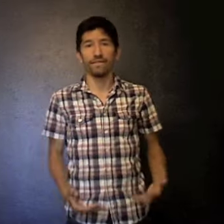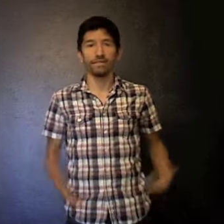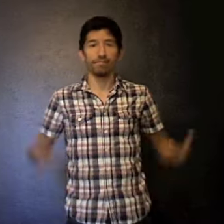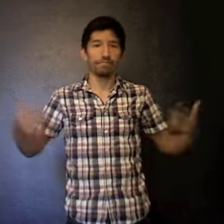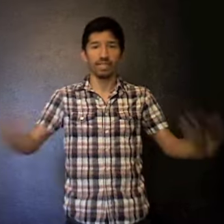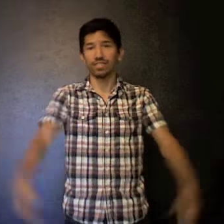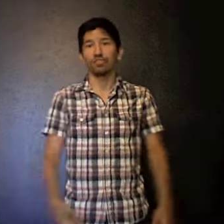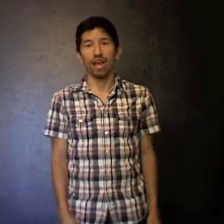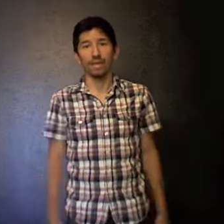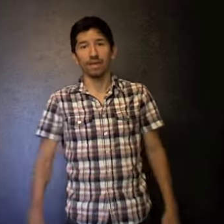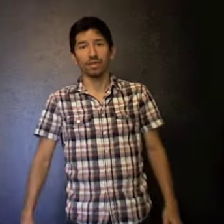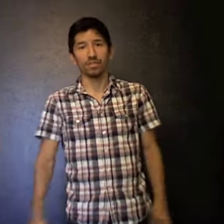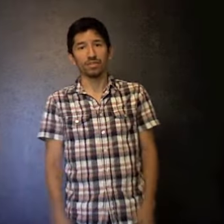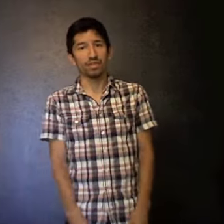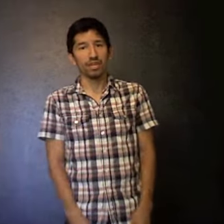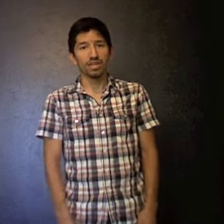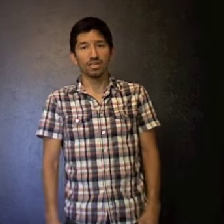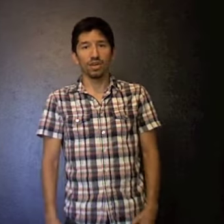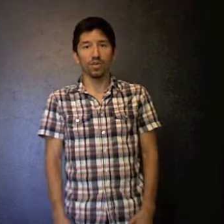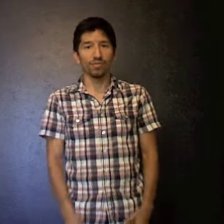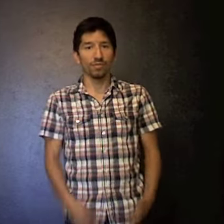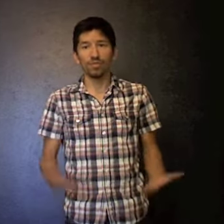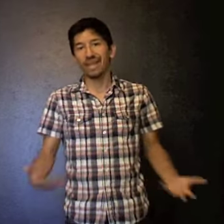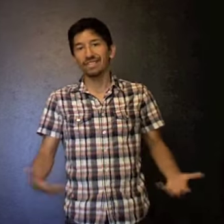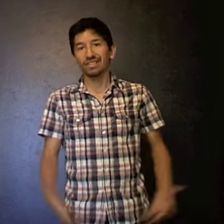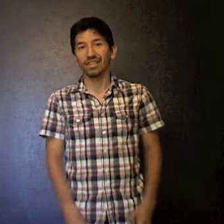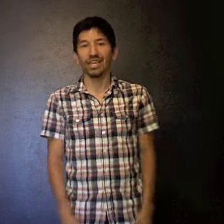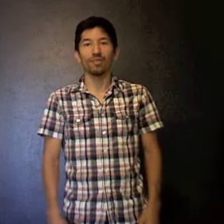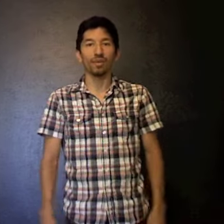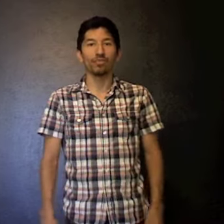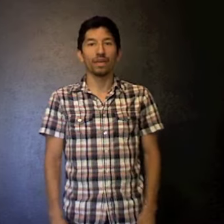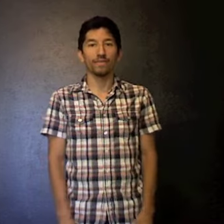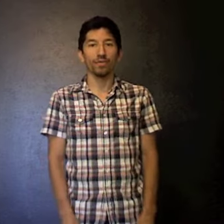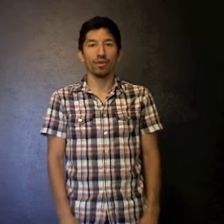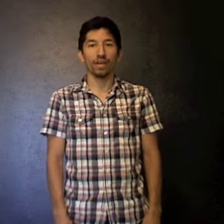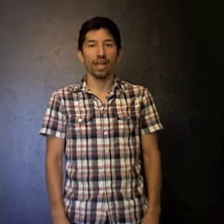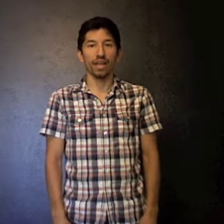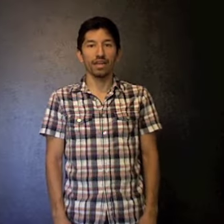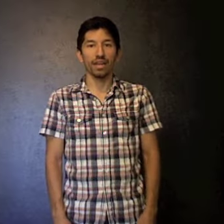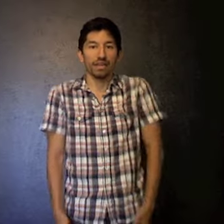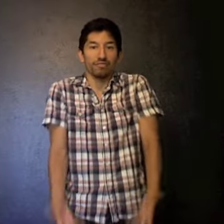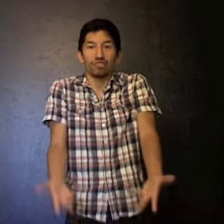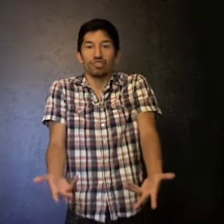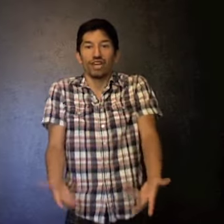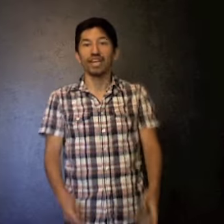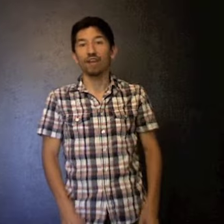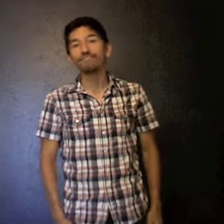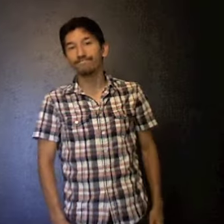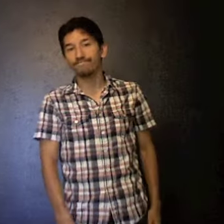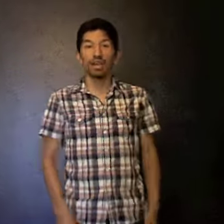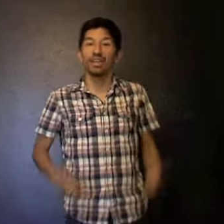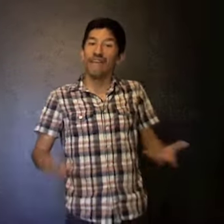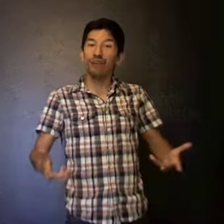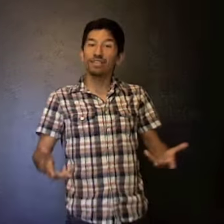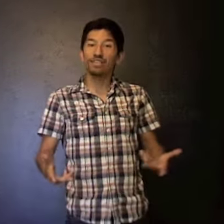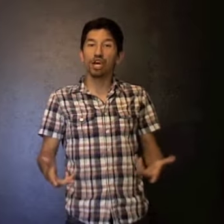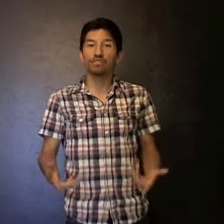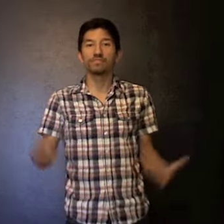and beats the crap out of people. So you're basically getting what you pay for, and you should check it out. Now let's talk some